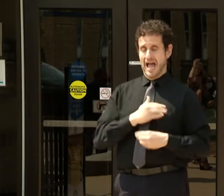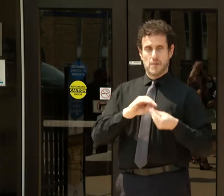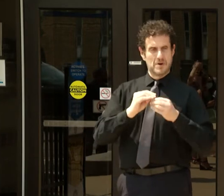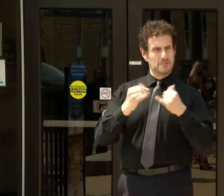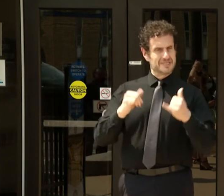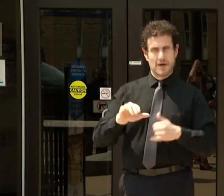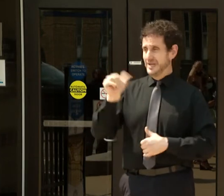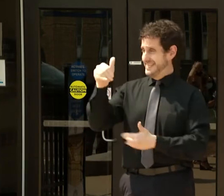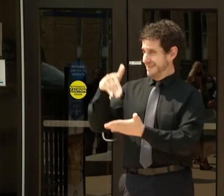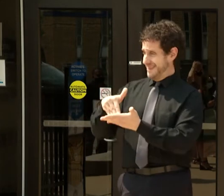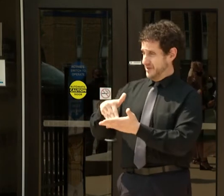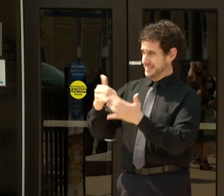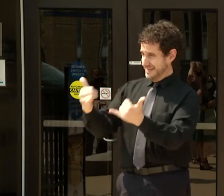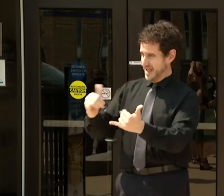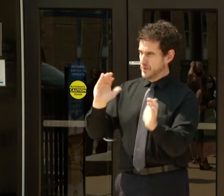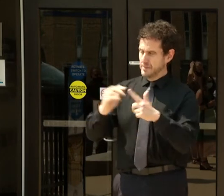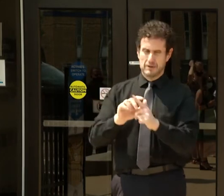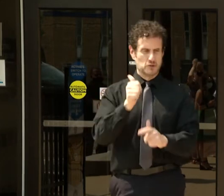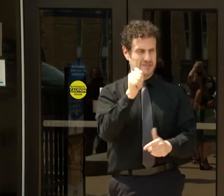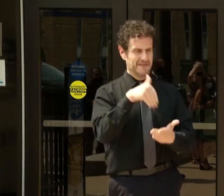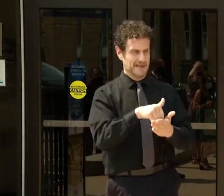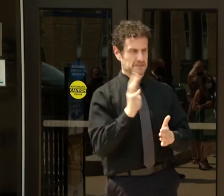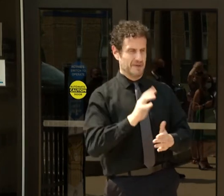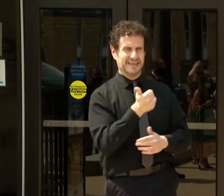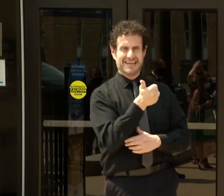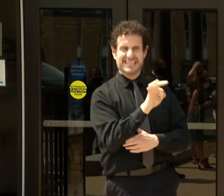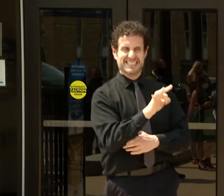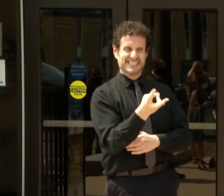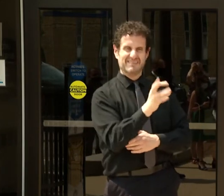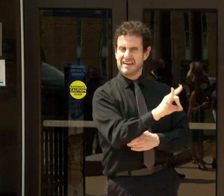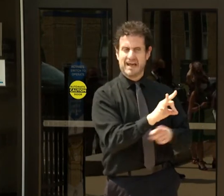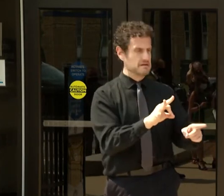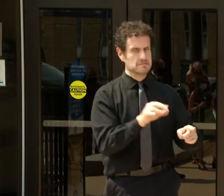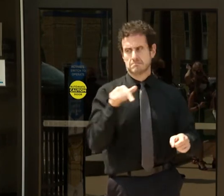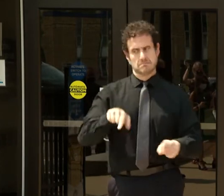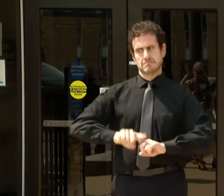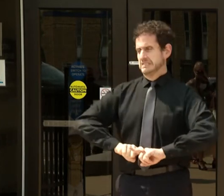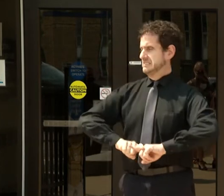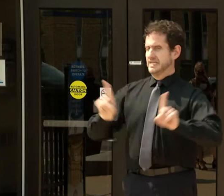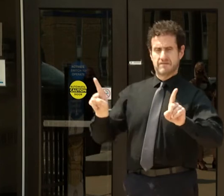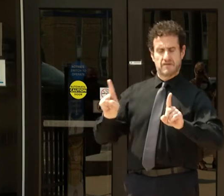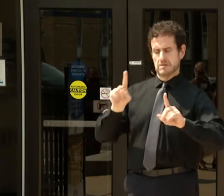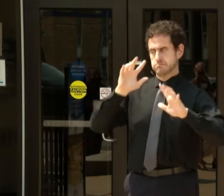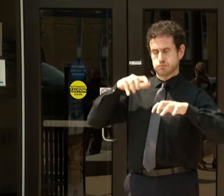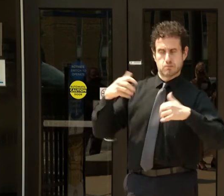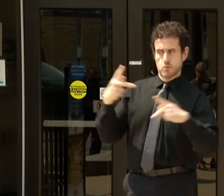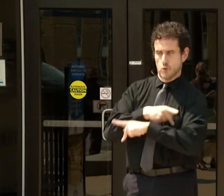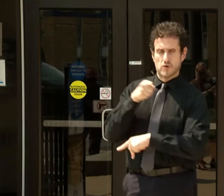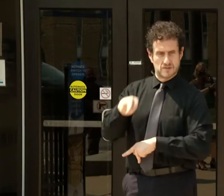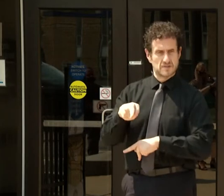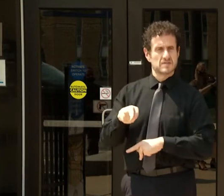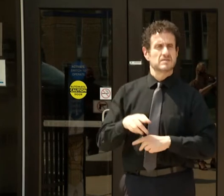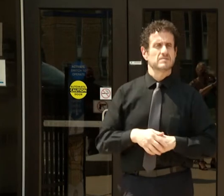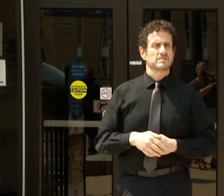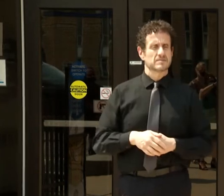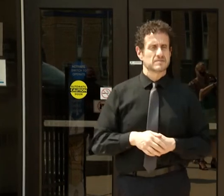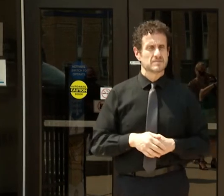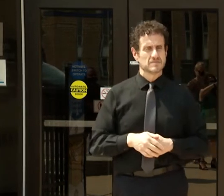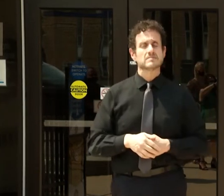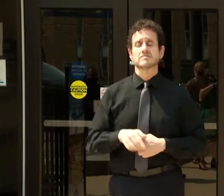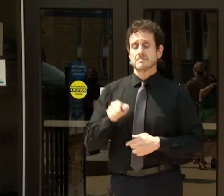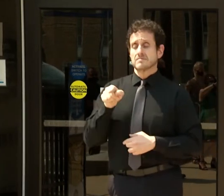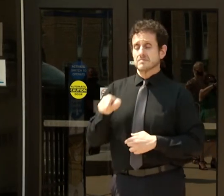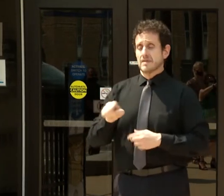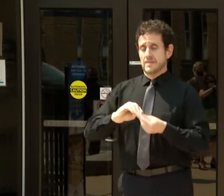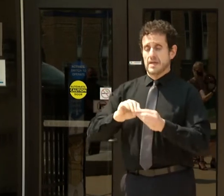more jaw-dropping. If for the remainder of 2020, our caseloads stabilized to the levels we have